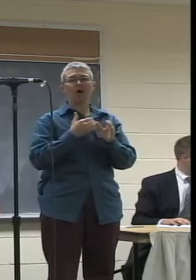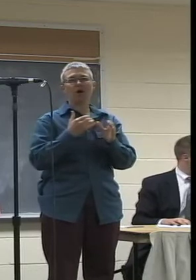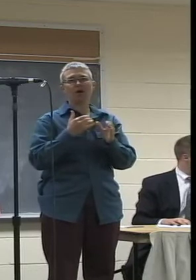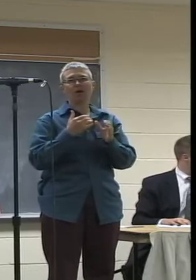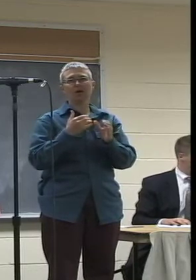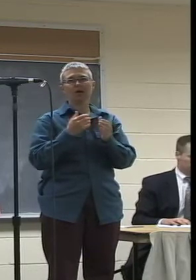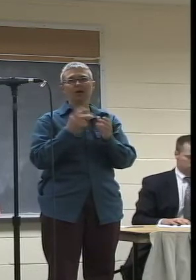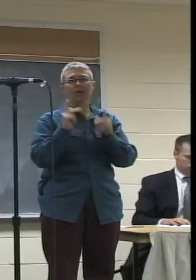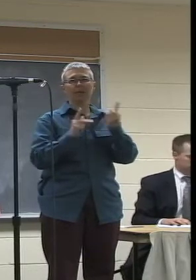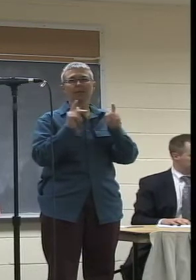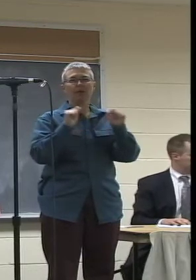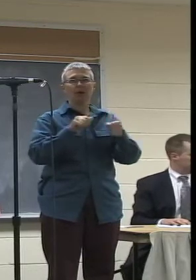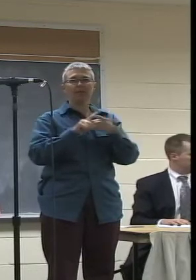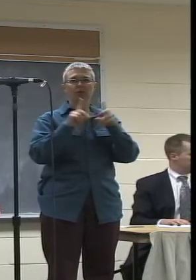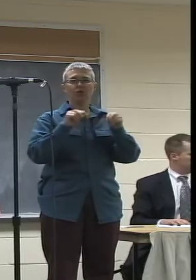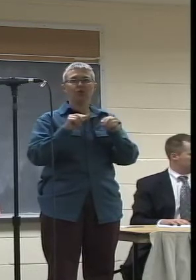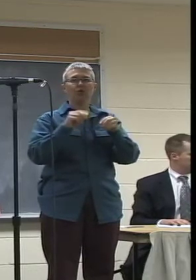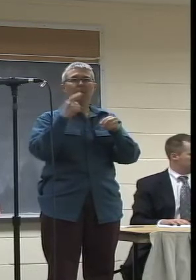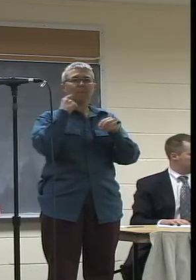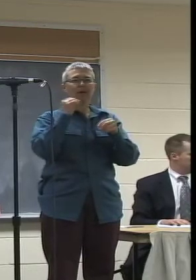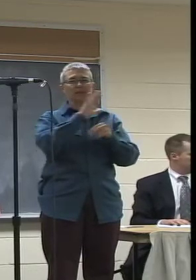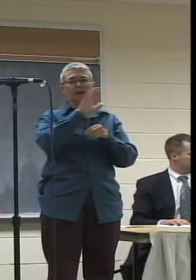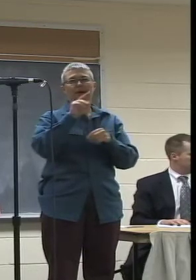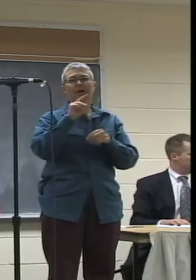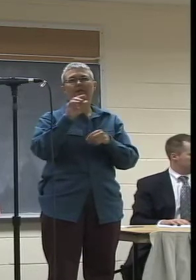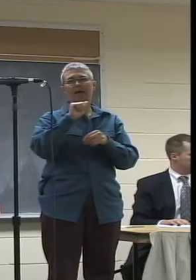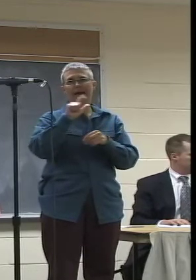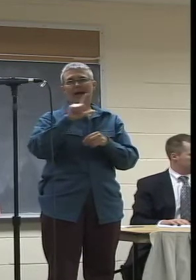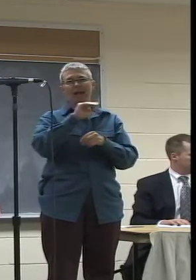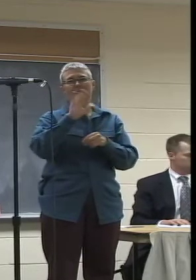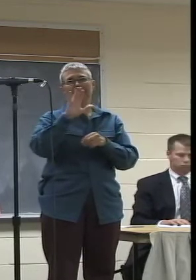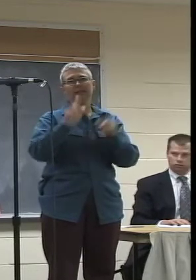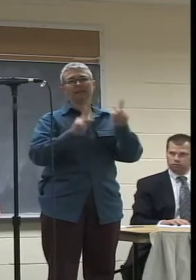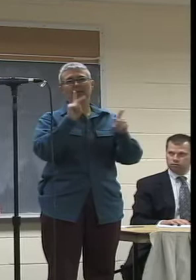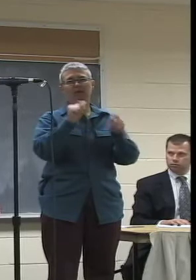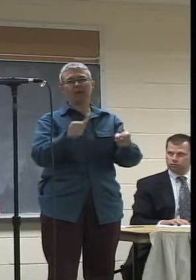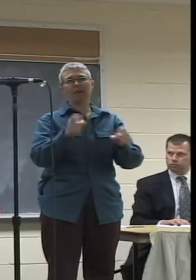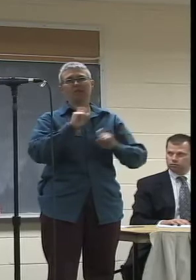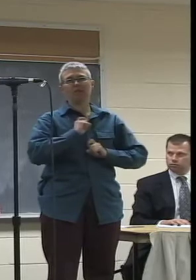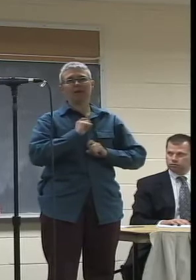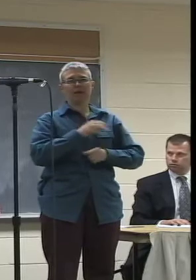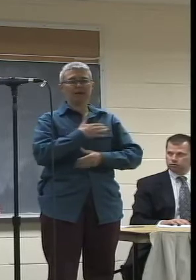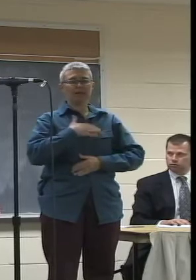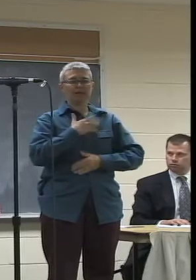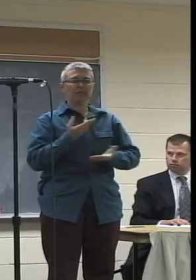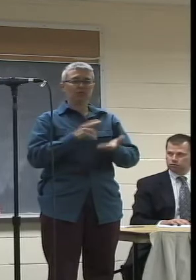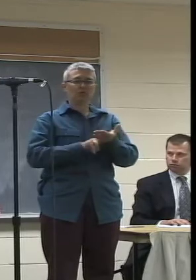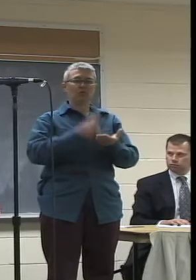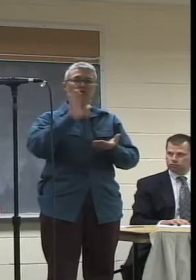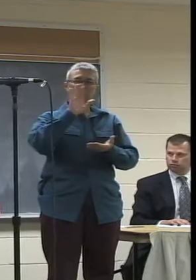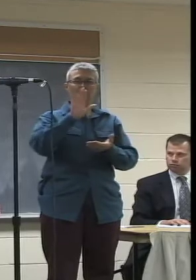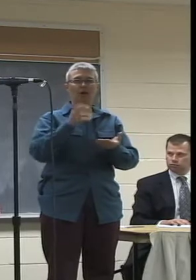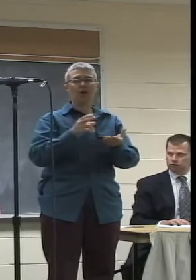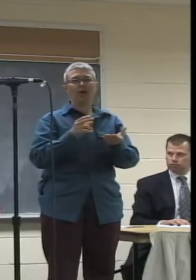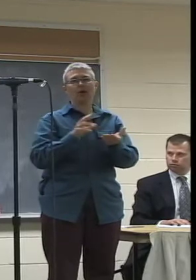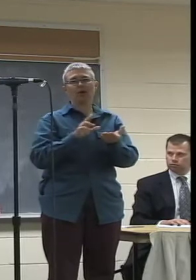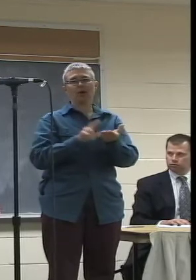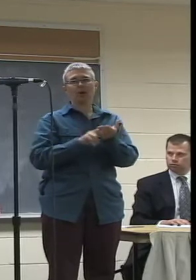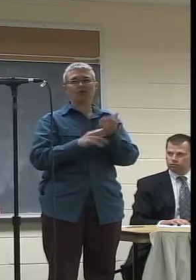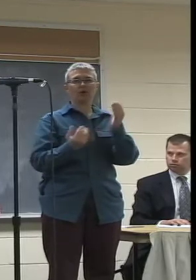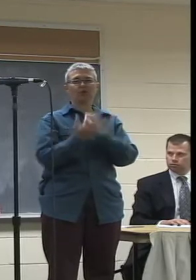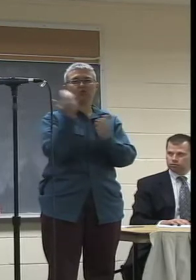NCTV provide. So I just want to encourage whoever I can to please renew their contract and support